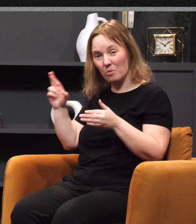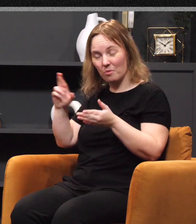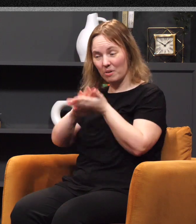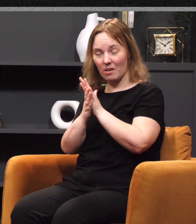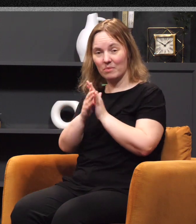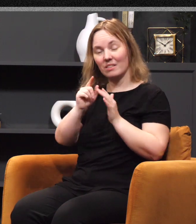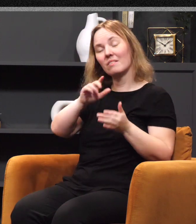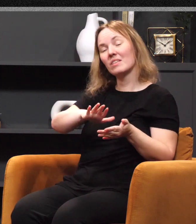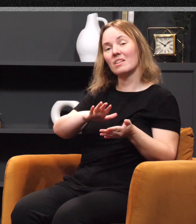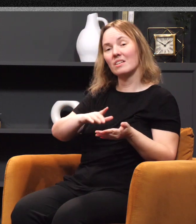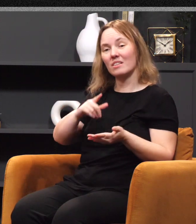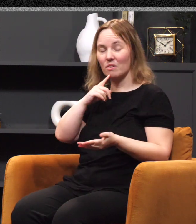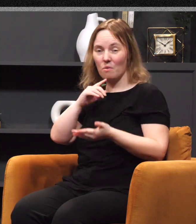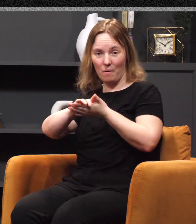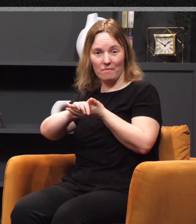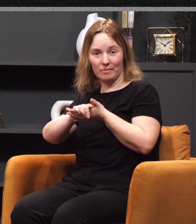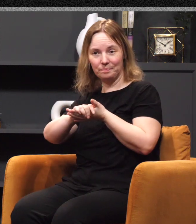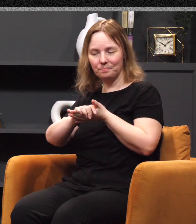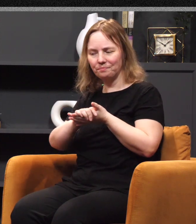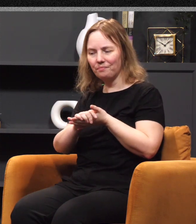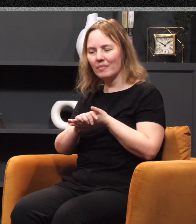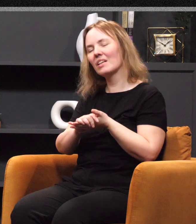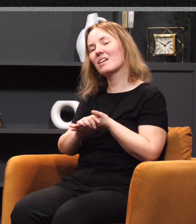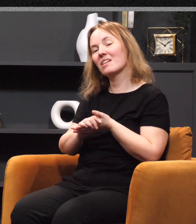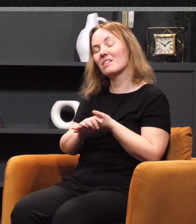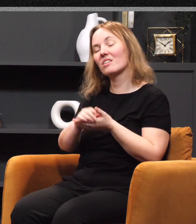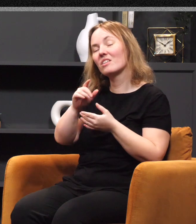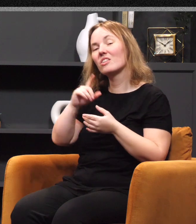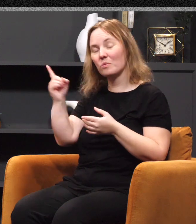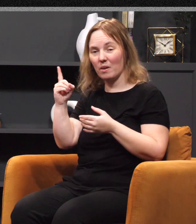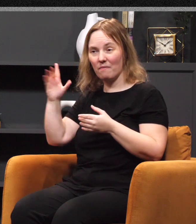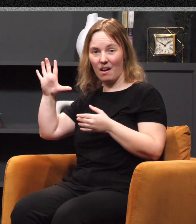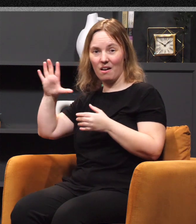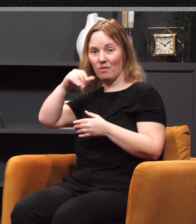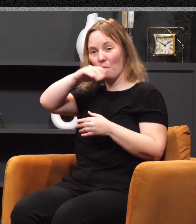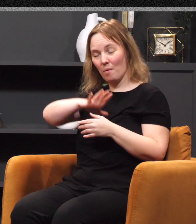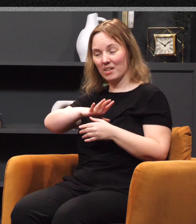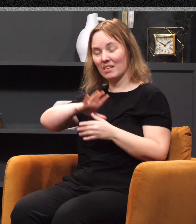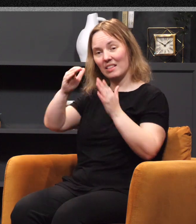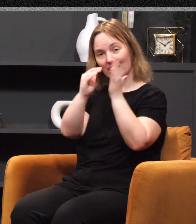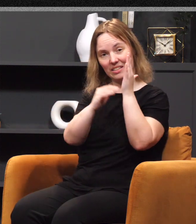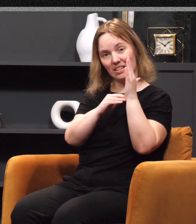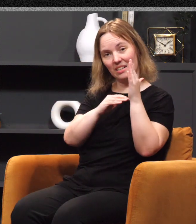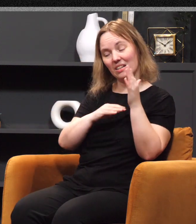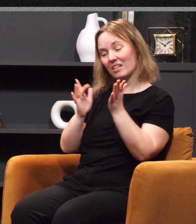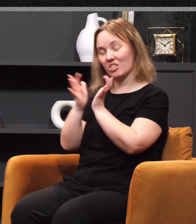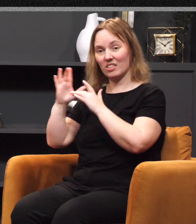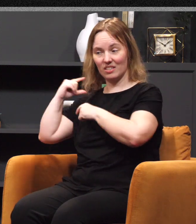Jesus Christ. So she had a pretty impactful life, especially down the road, but even then, but there's a